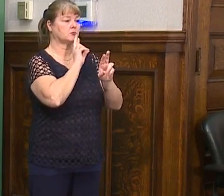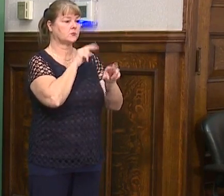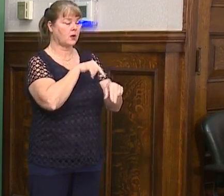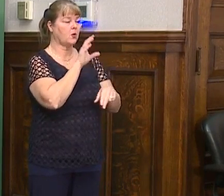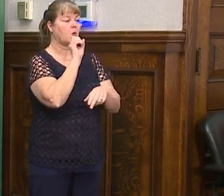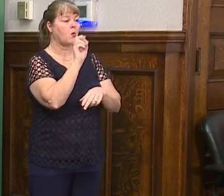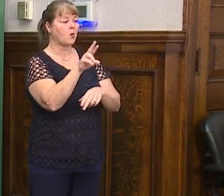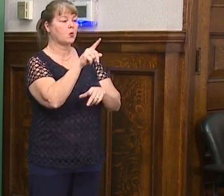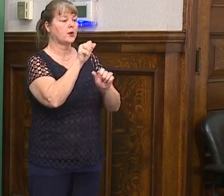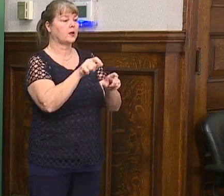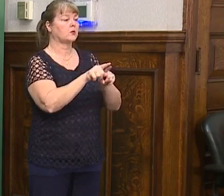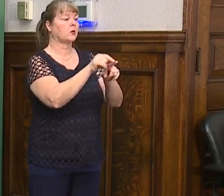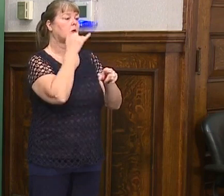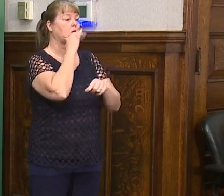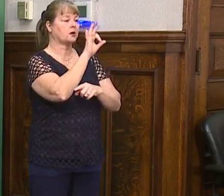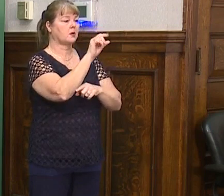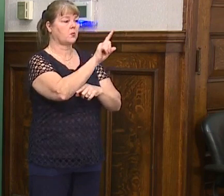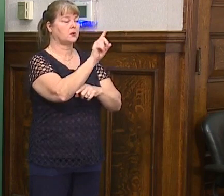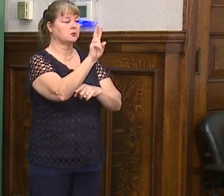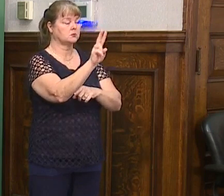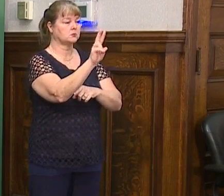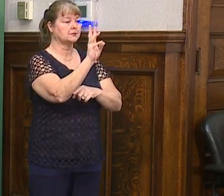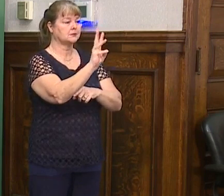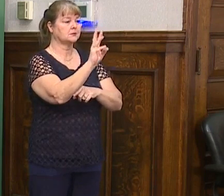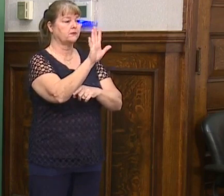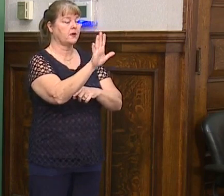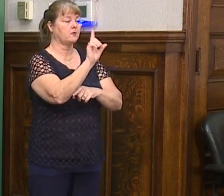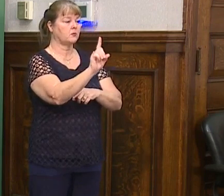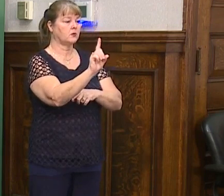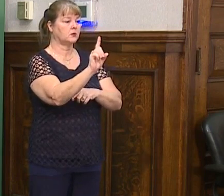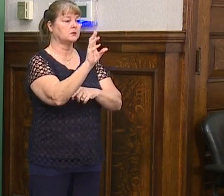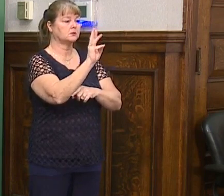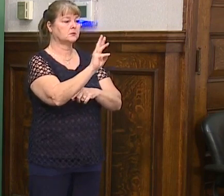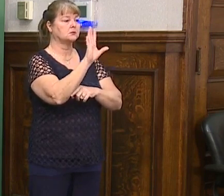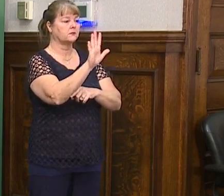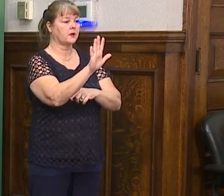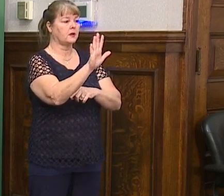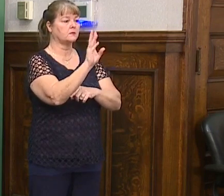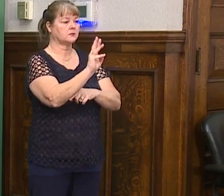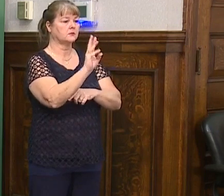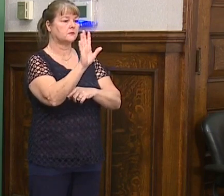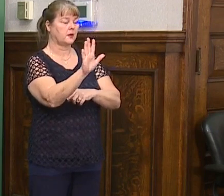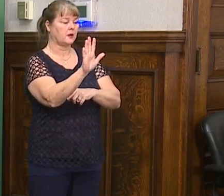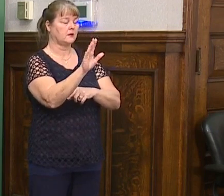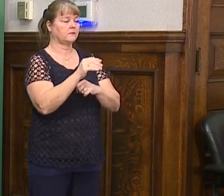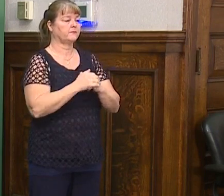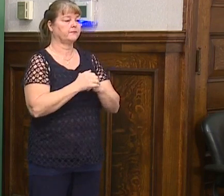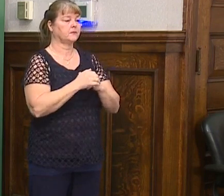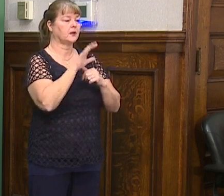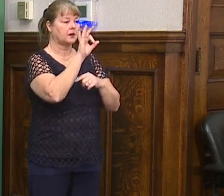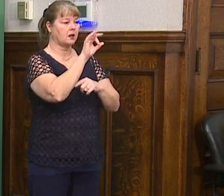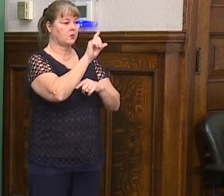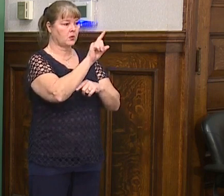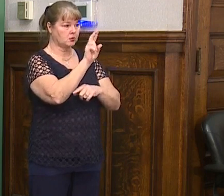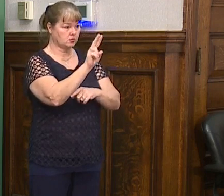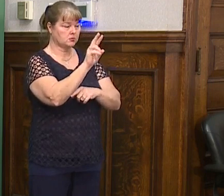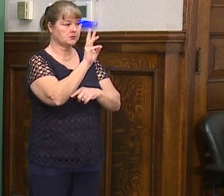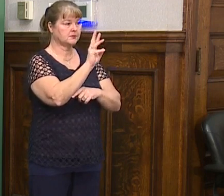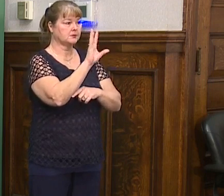or you can also call 912 651 6565 912